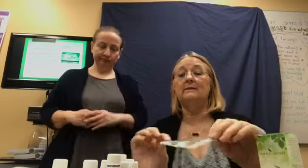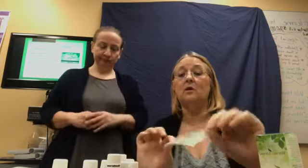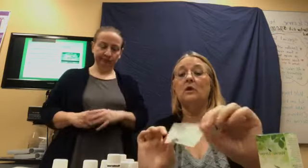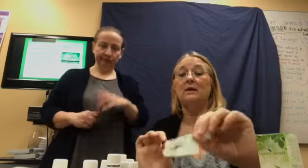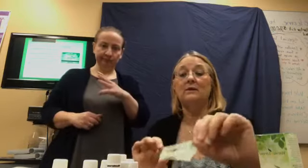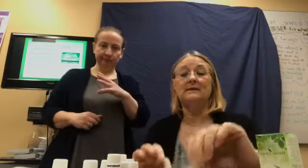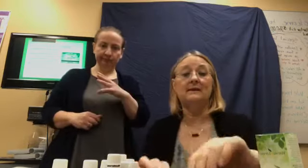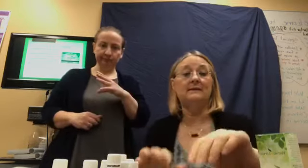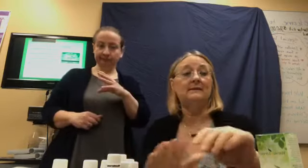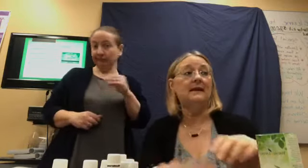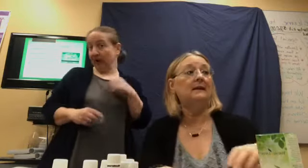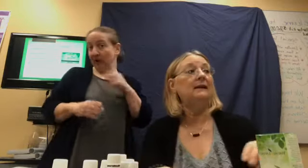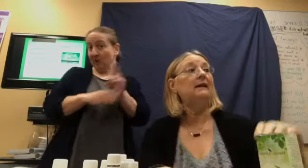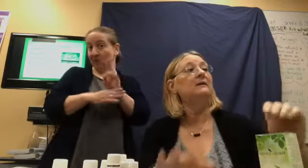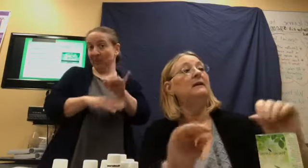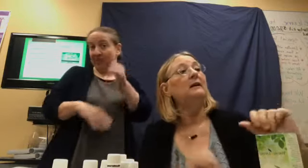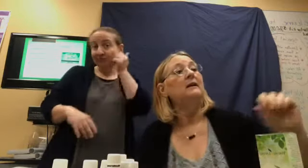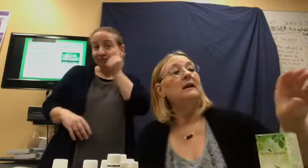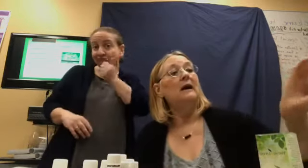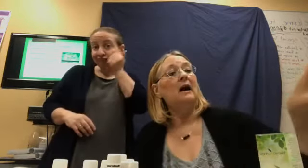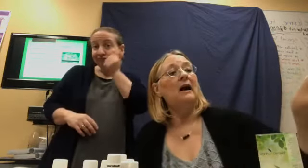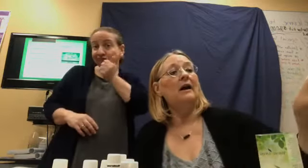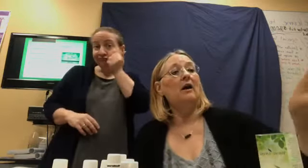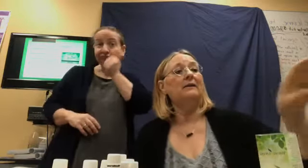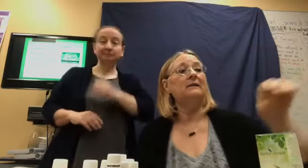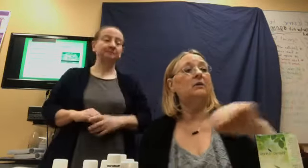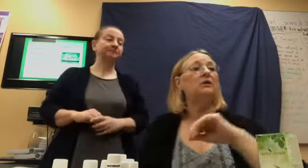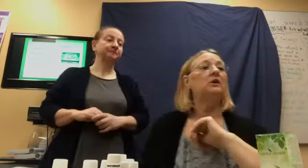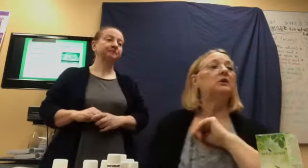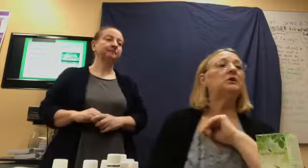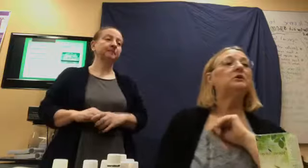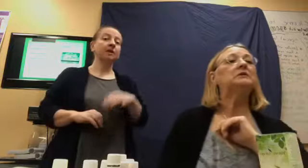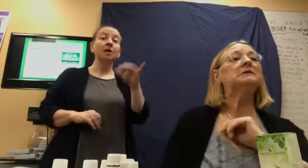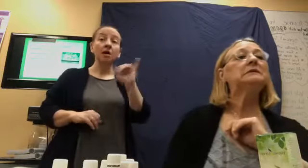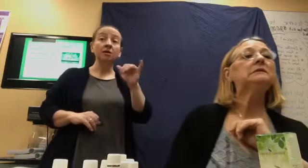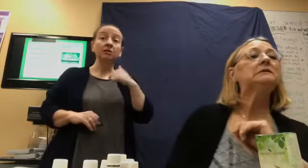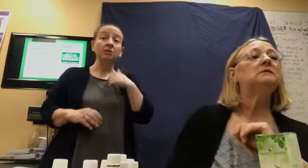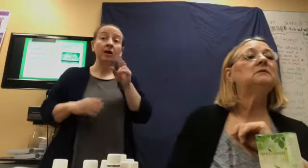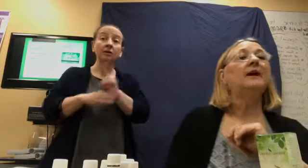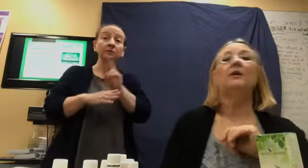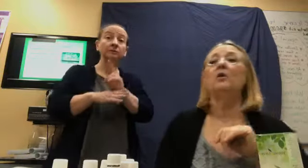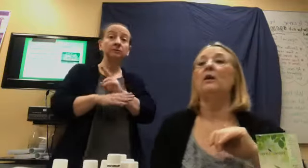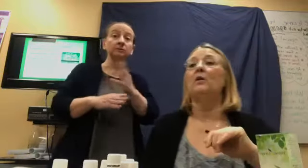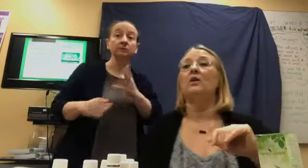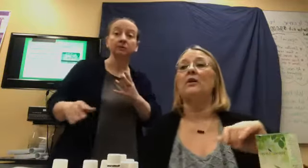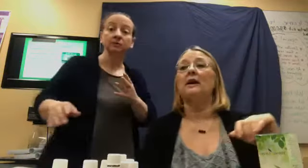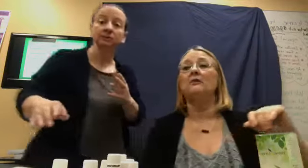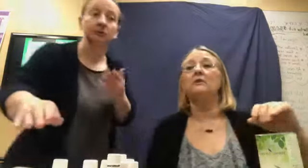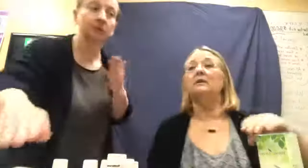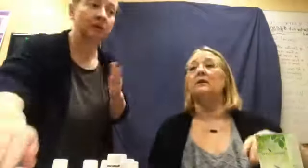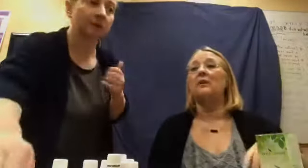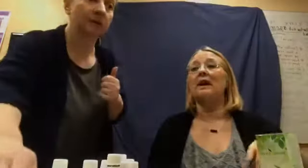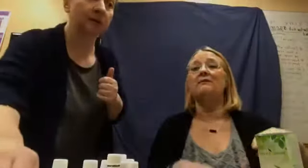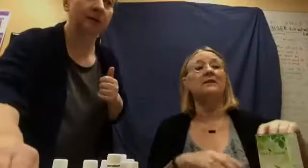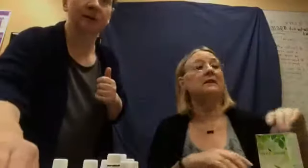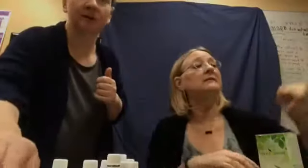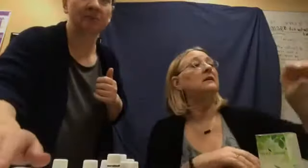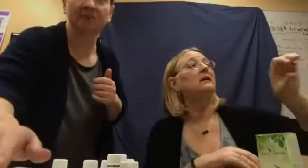so I use these daily. I also use, I don't know what order, Andrea, you have things on